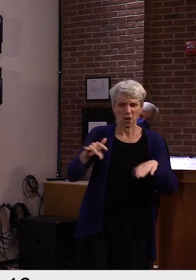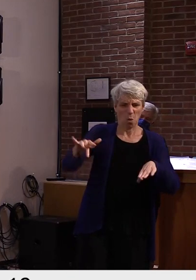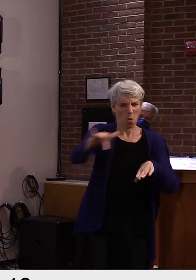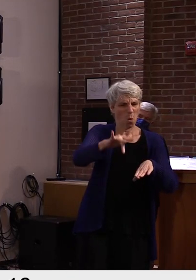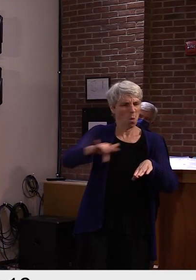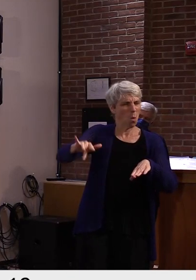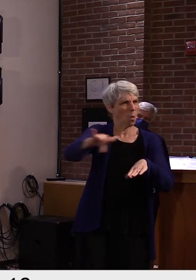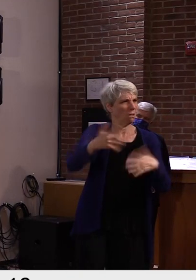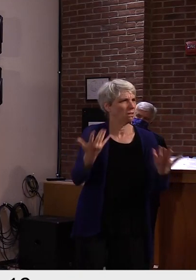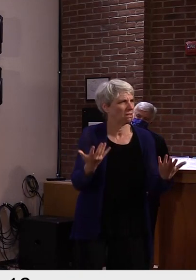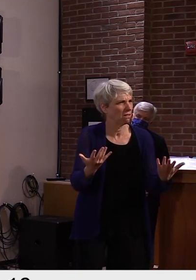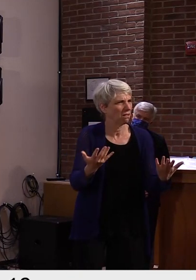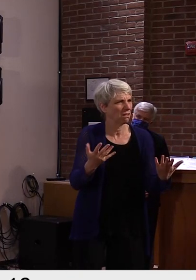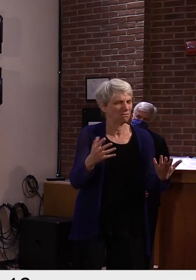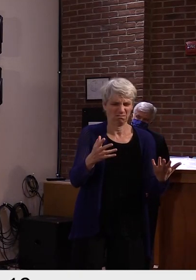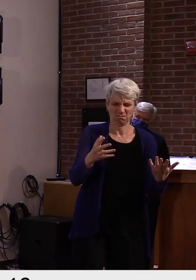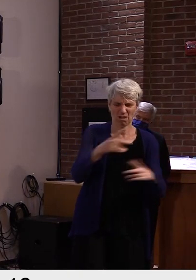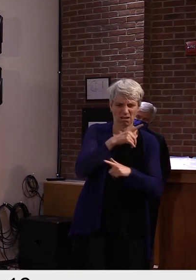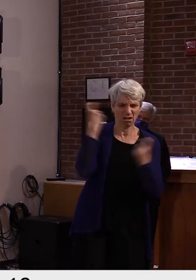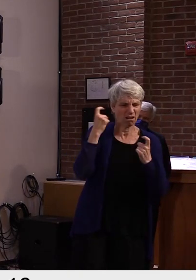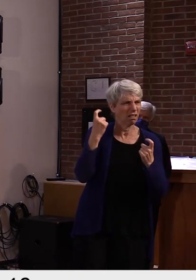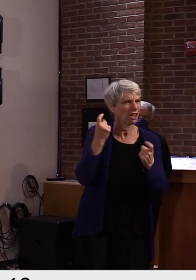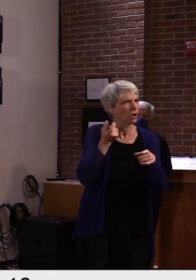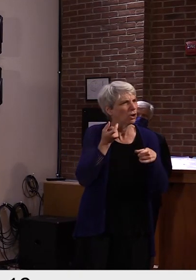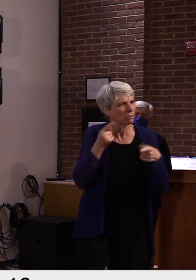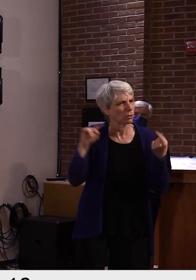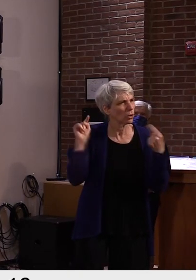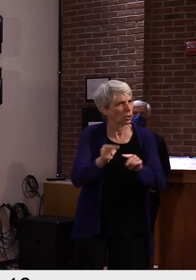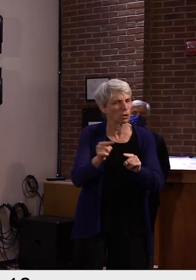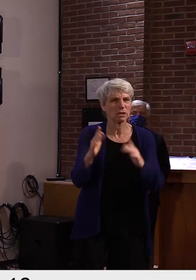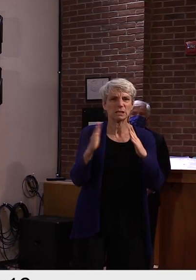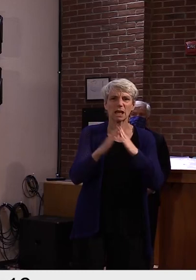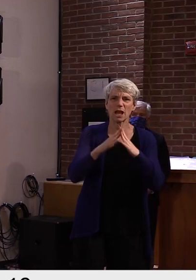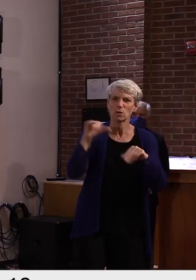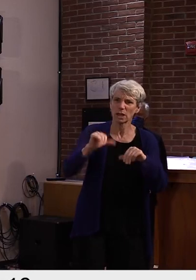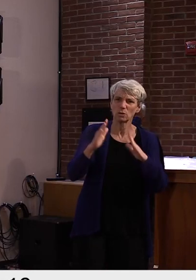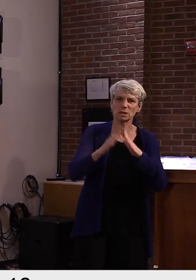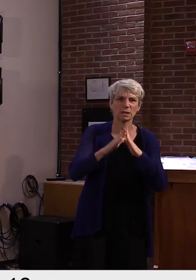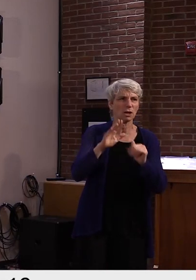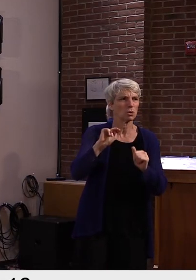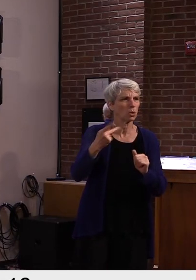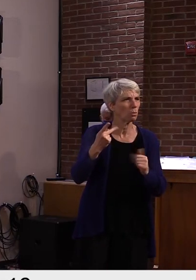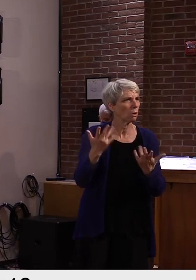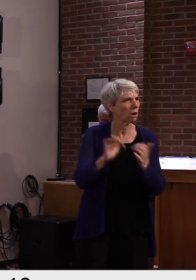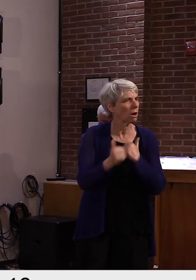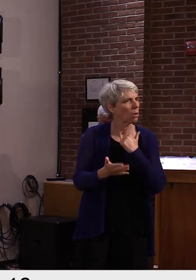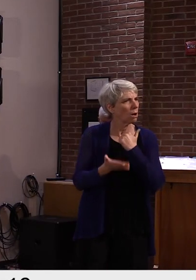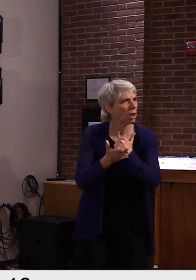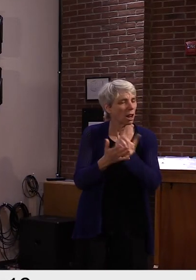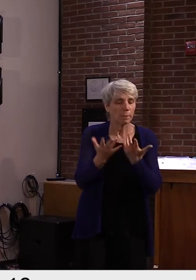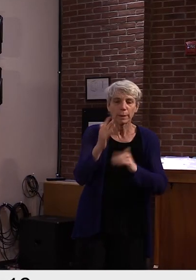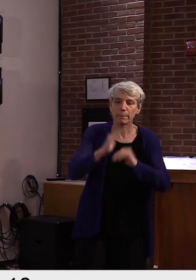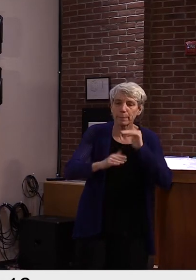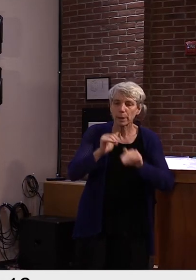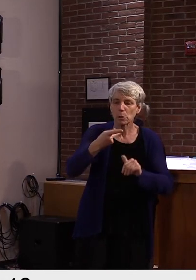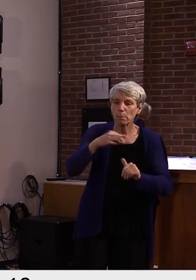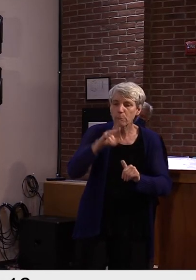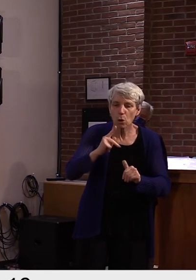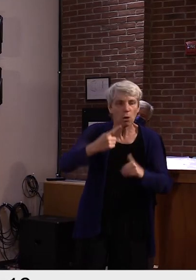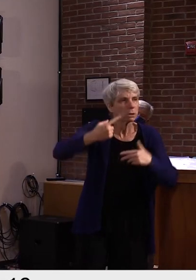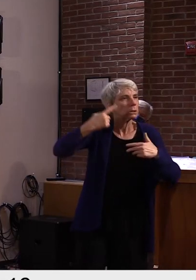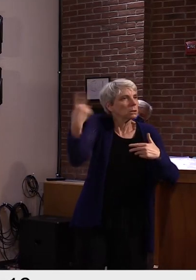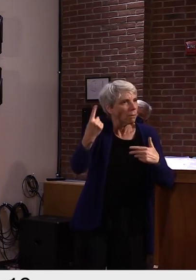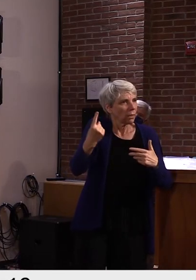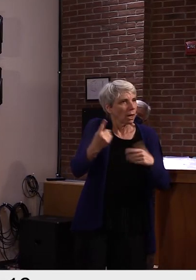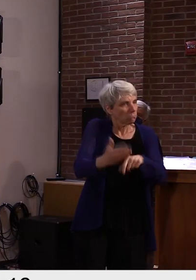into a park or something? Yes, that's a good question as well. So certainly when when the state settled its lawsuit against Ariel Keros and